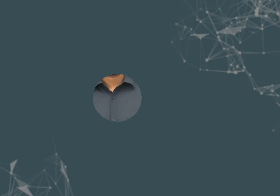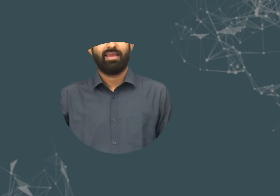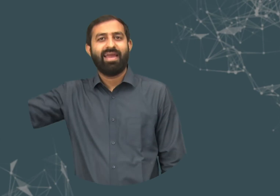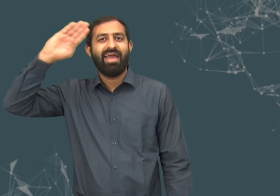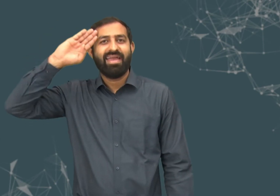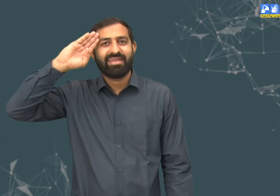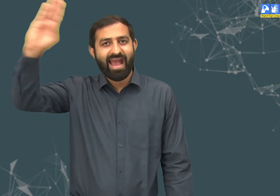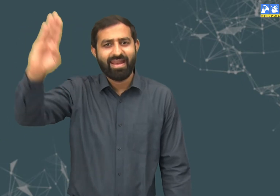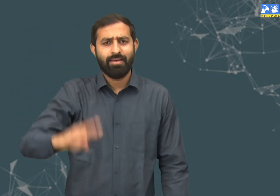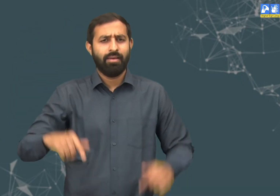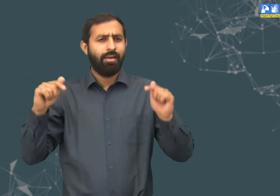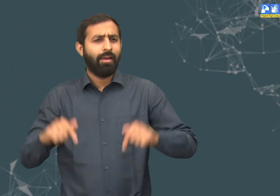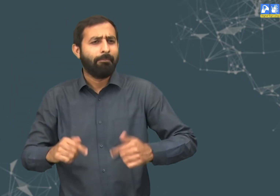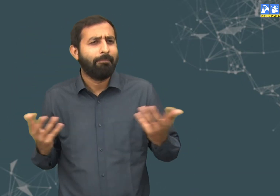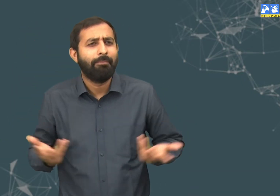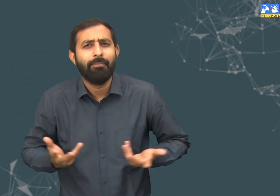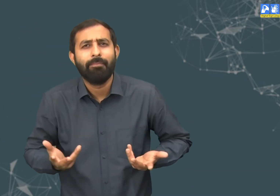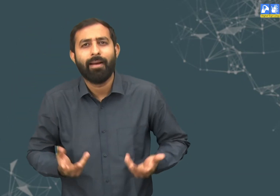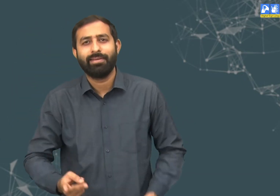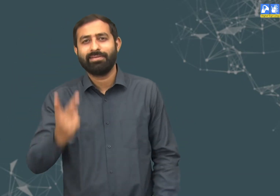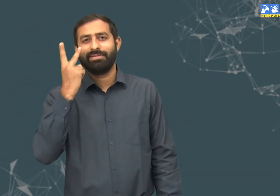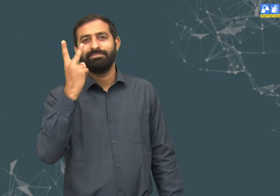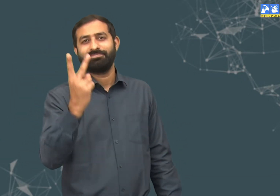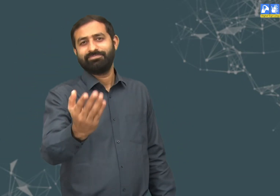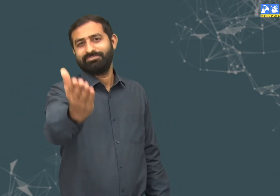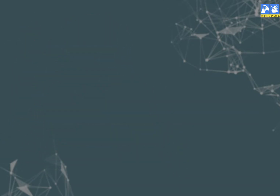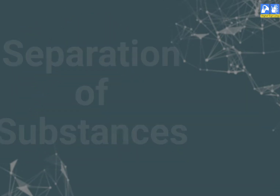Hello everyone, what are we going to learn today? Let's look at the topic.